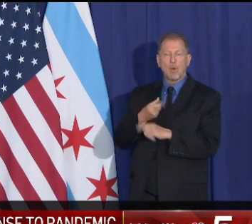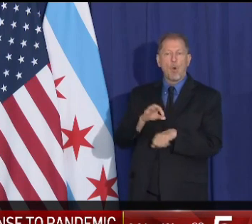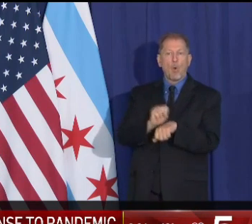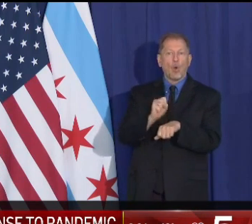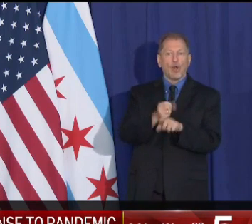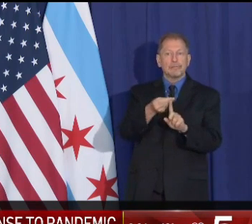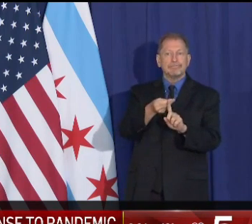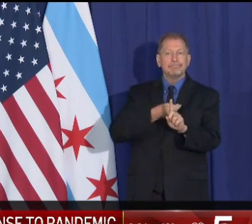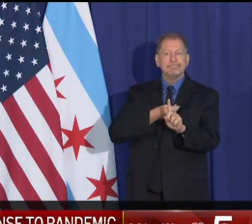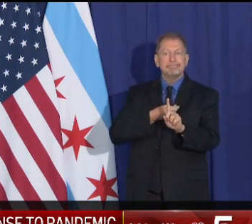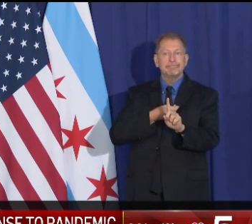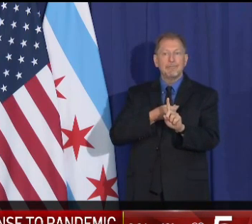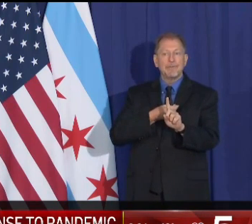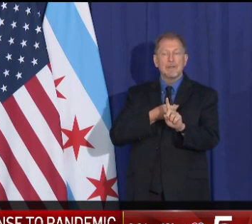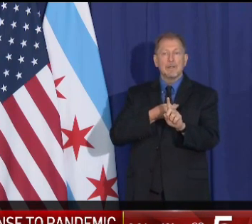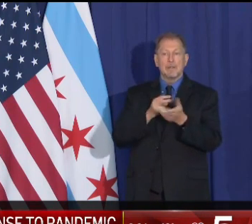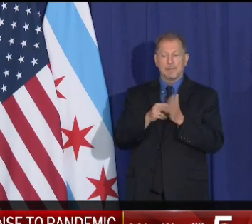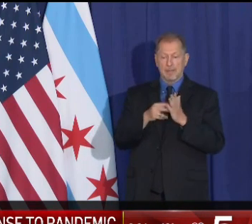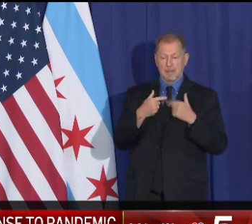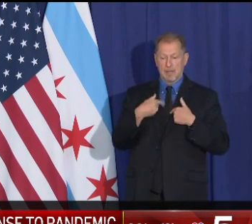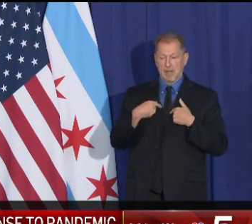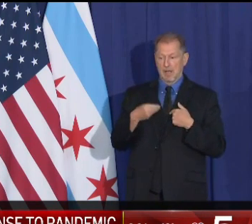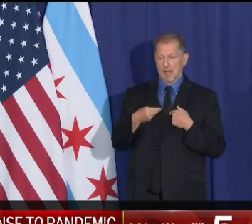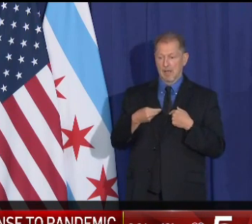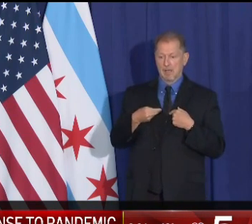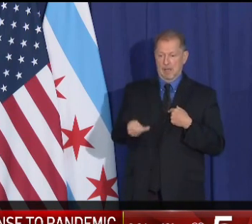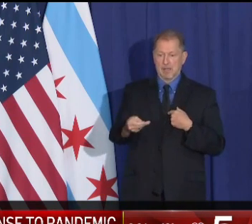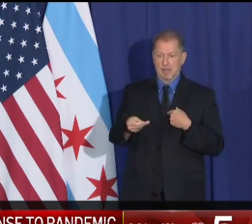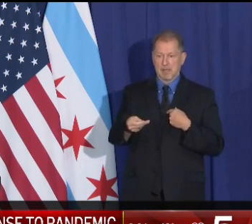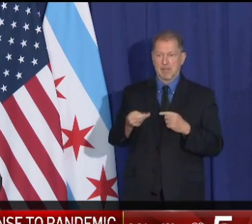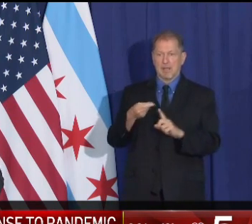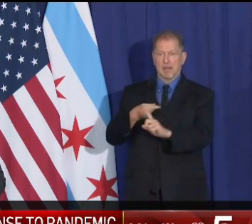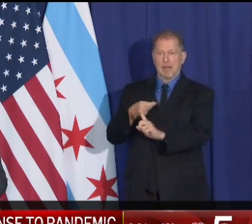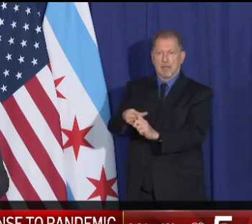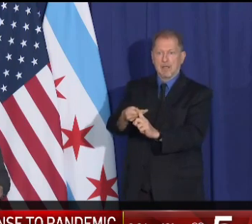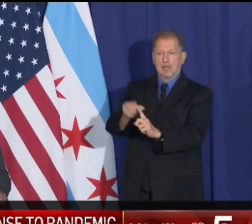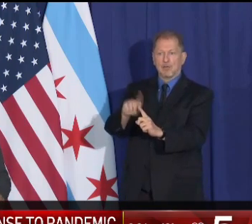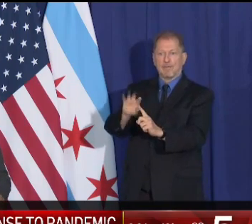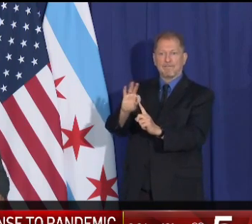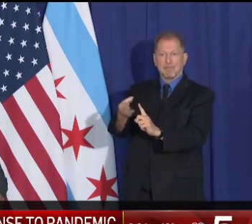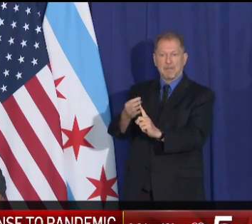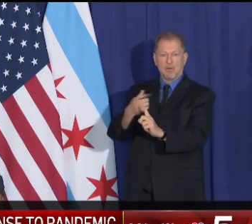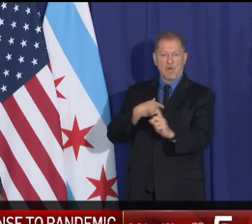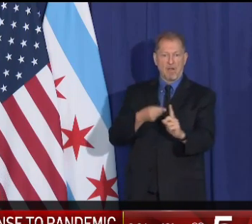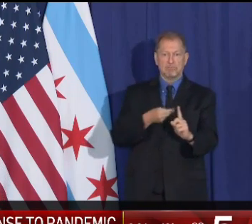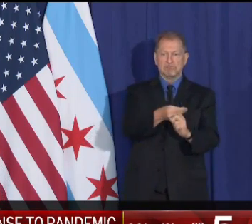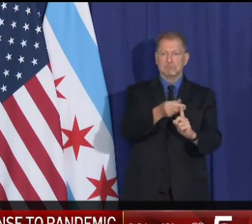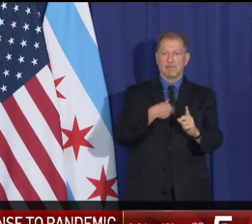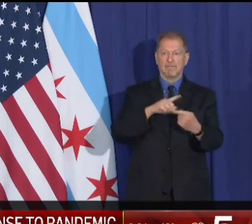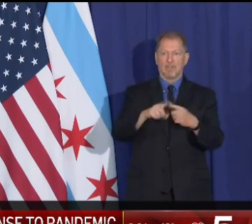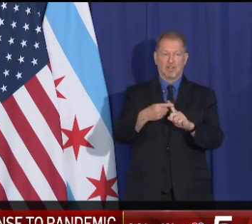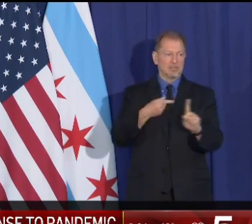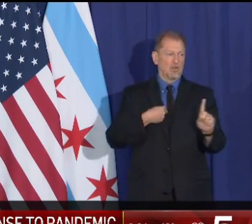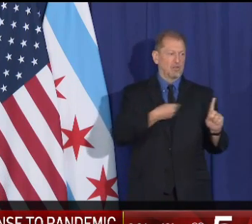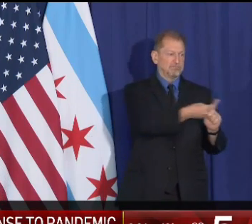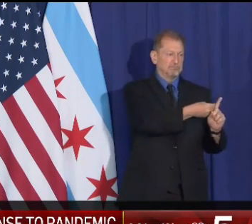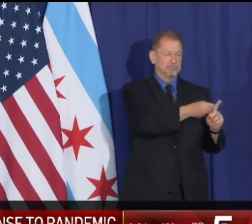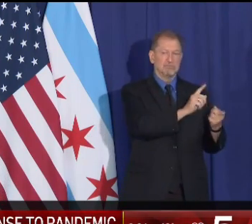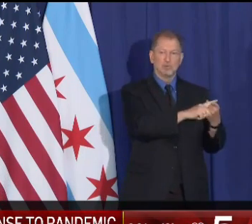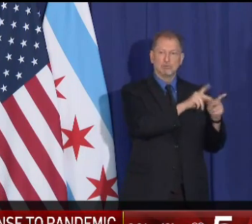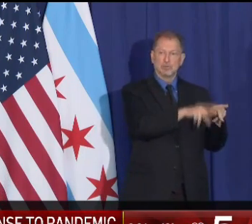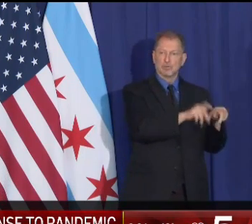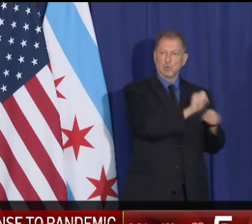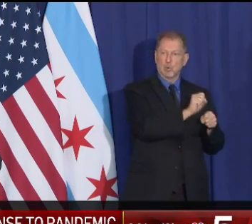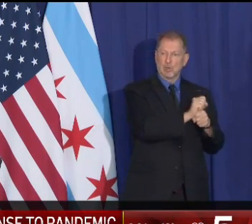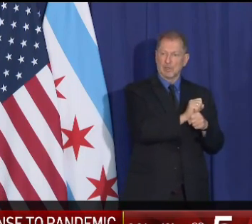That means is if you spread it, chances are you'll be spreading it to someone you know. And let's not forget what